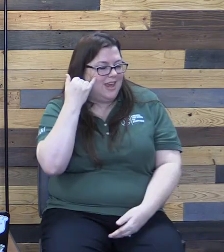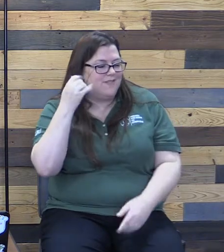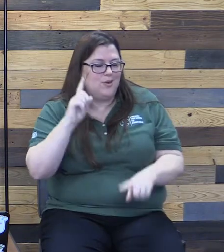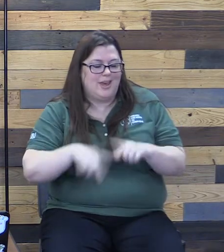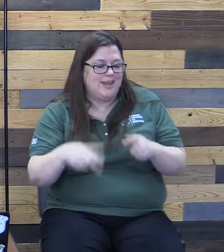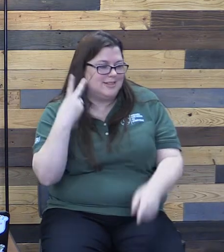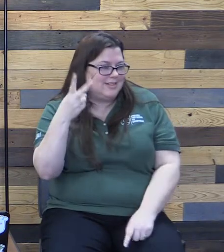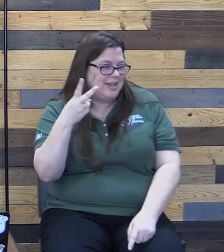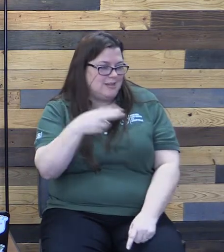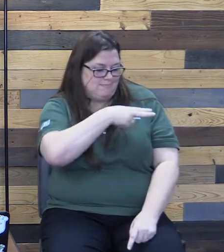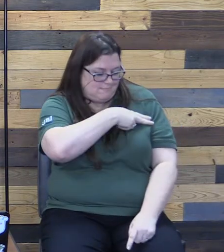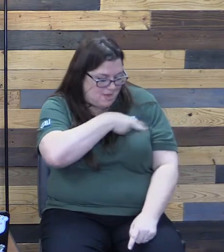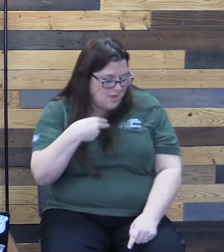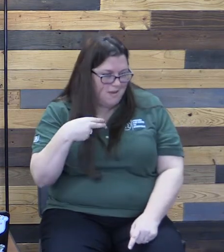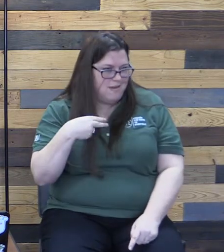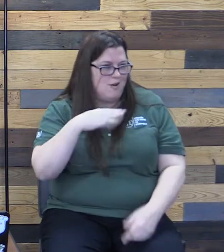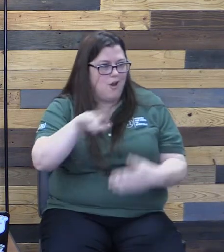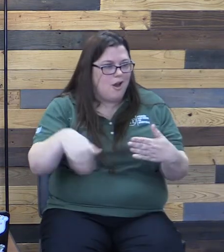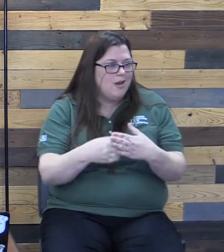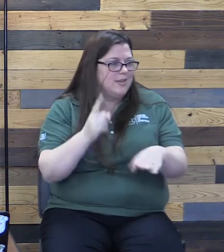back on the person that I'm representing.